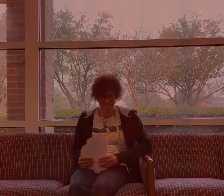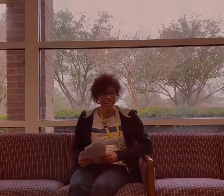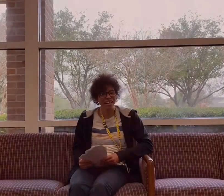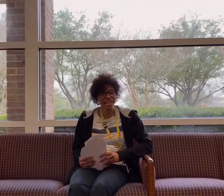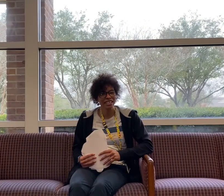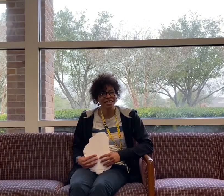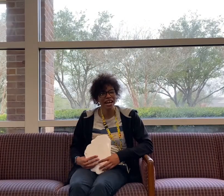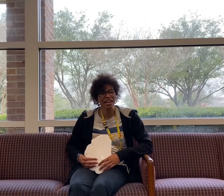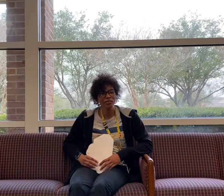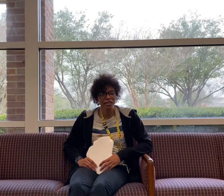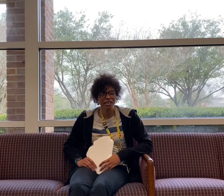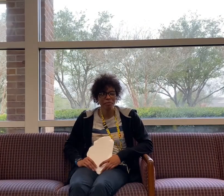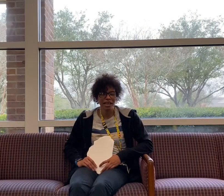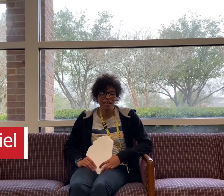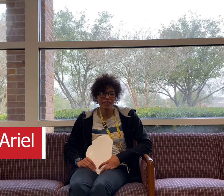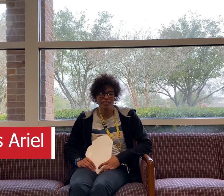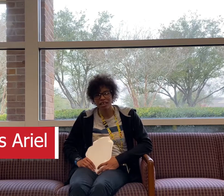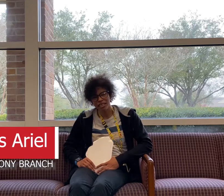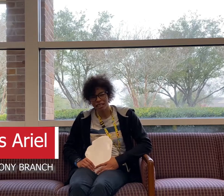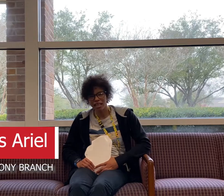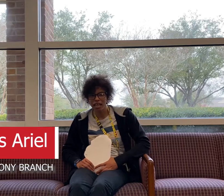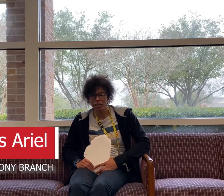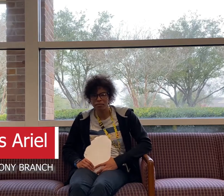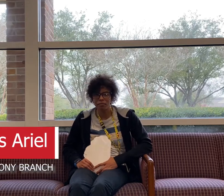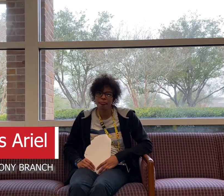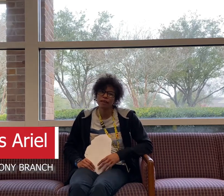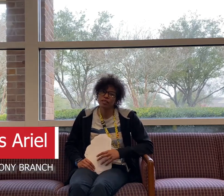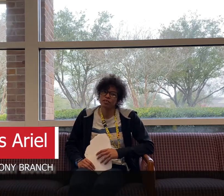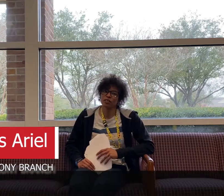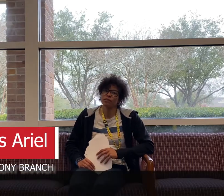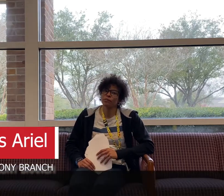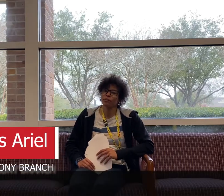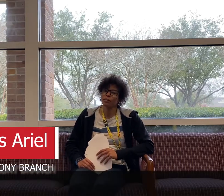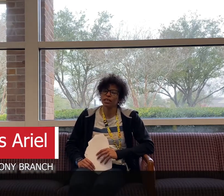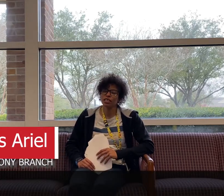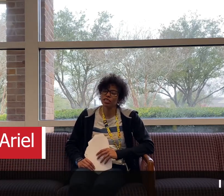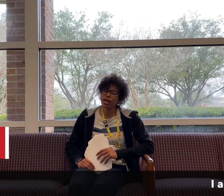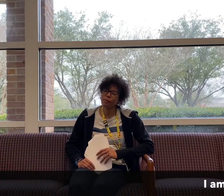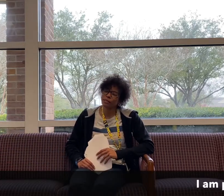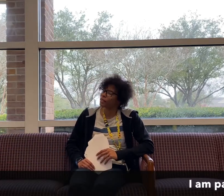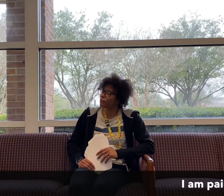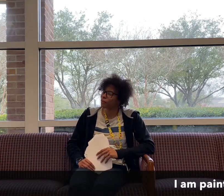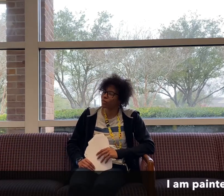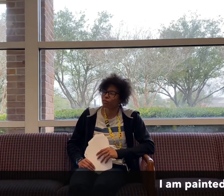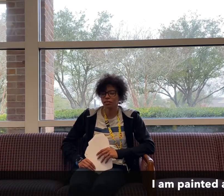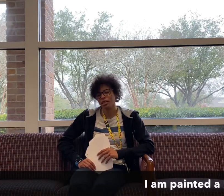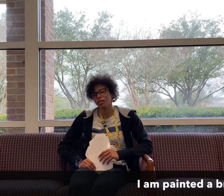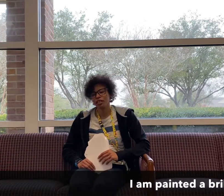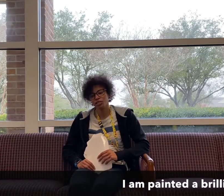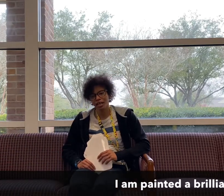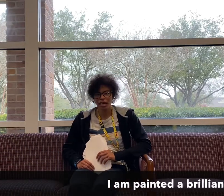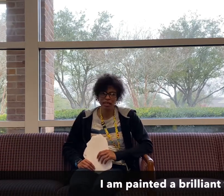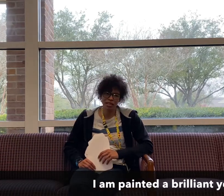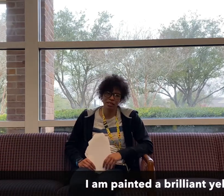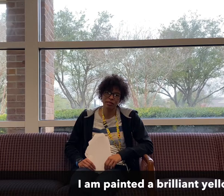Okay, now we're going to play a little guessing game. So I'm going to describe some vehicles and you're going to try to guess it at home.